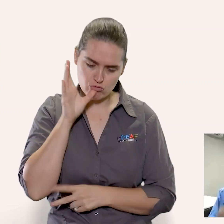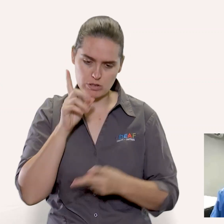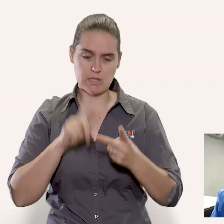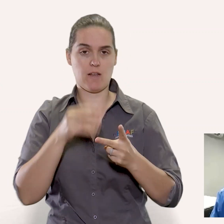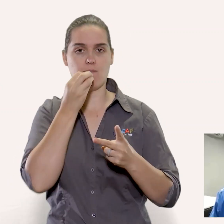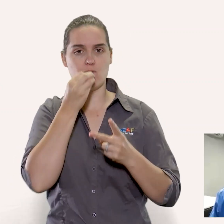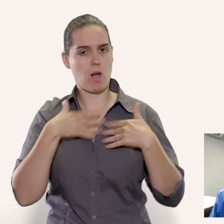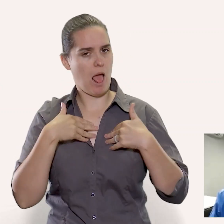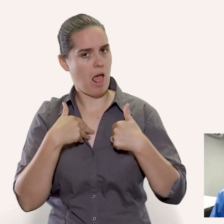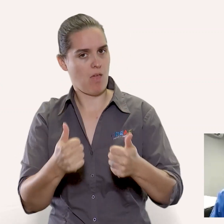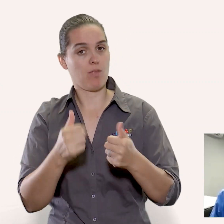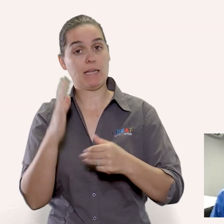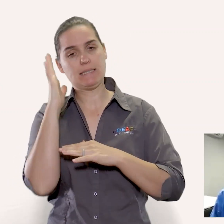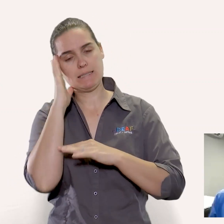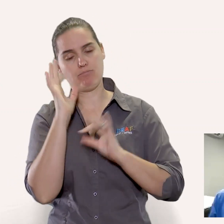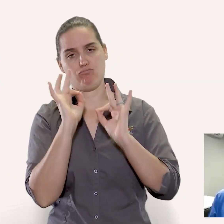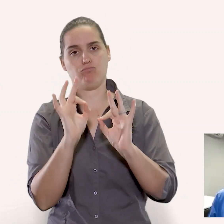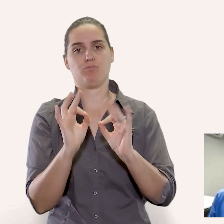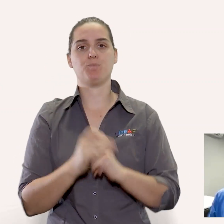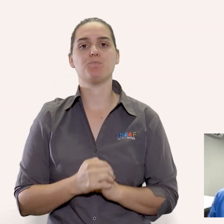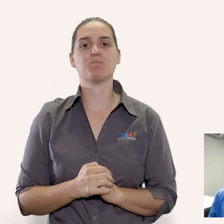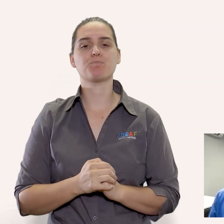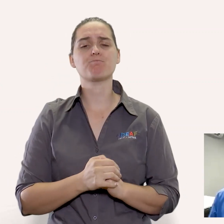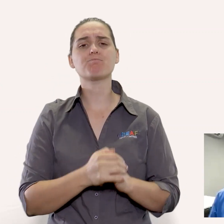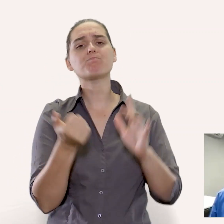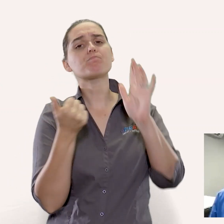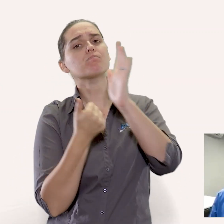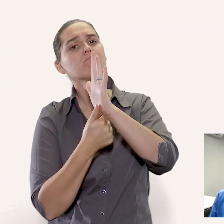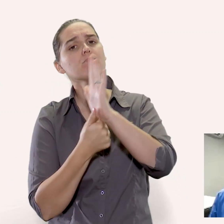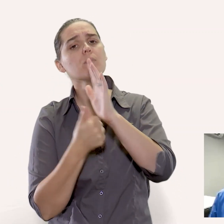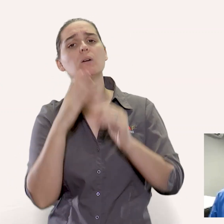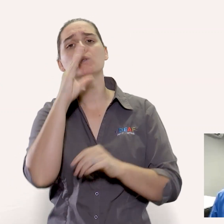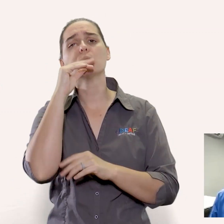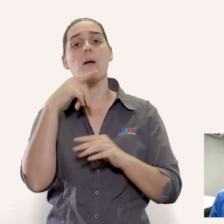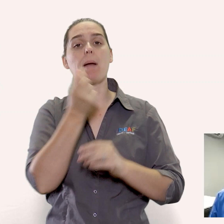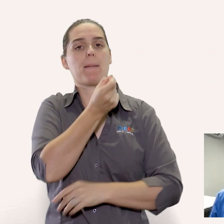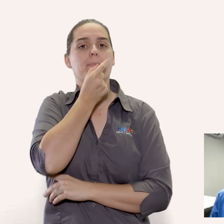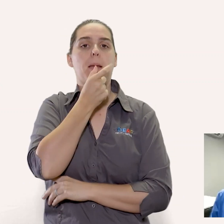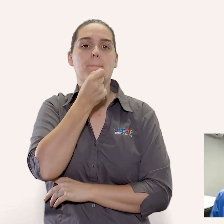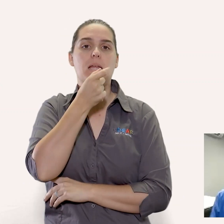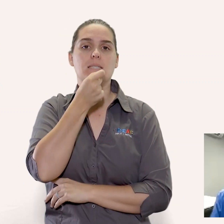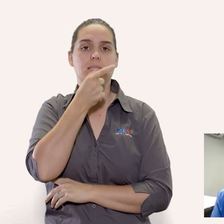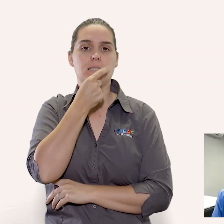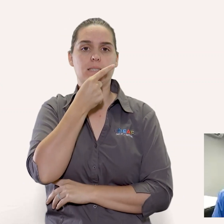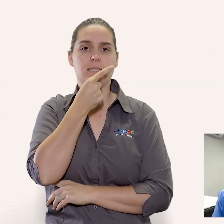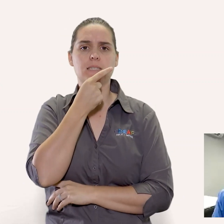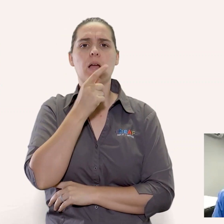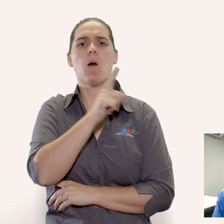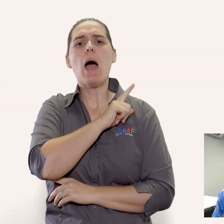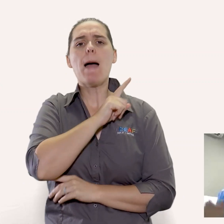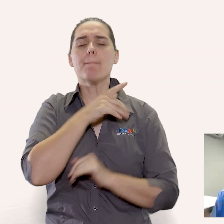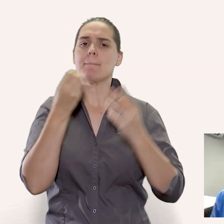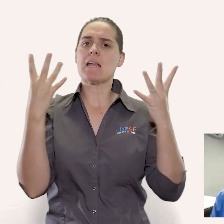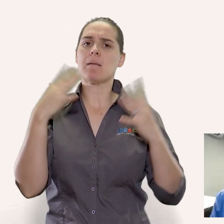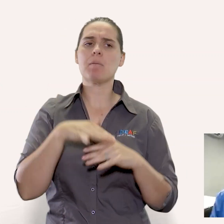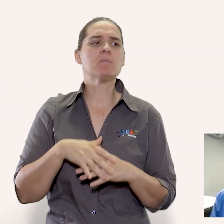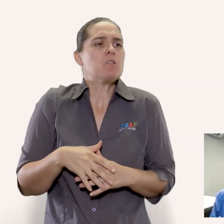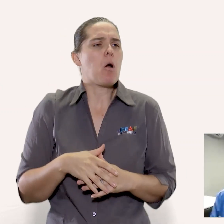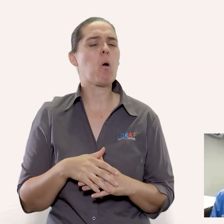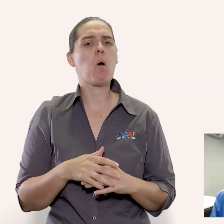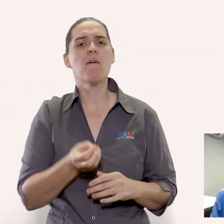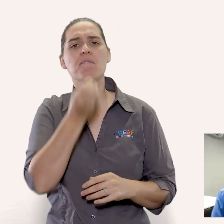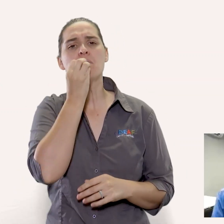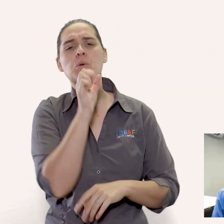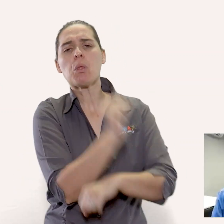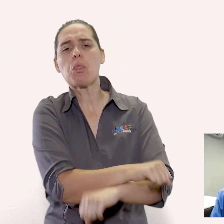system you are going to get through it let's talk about supplementation just remember that supplementation comes after all the